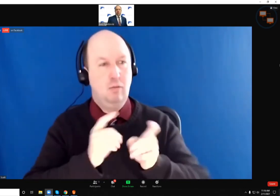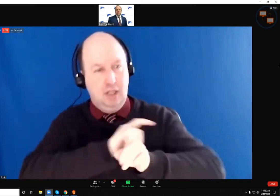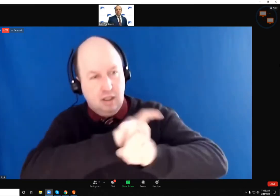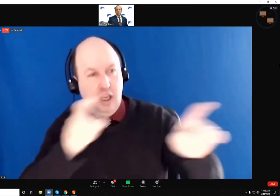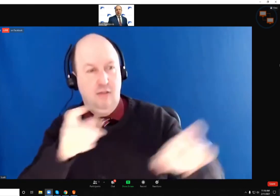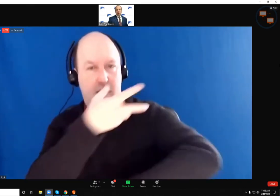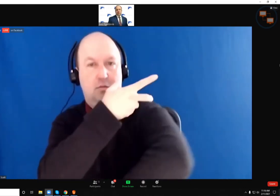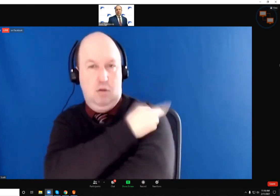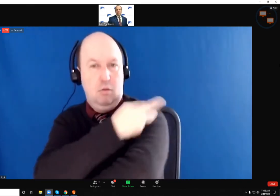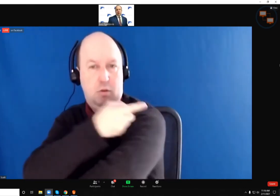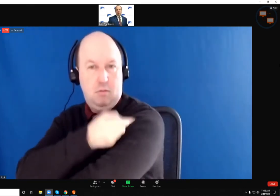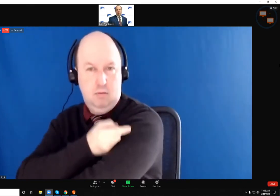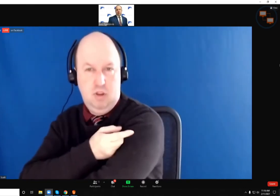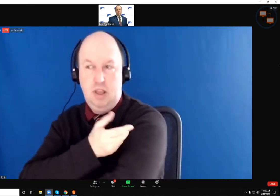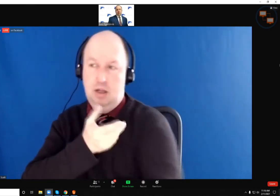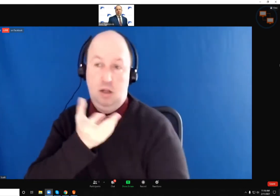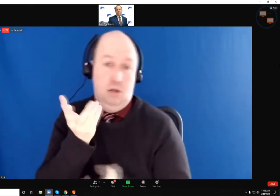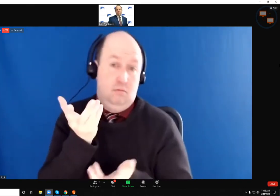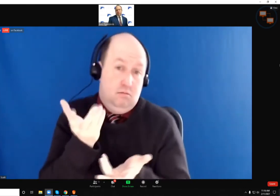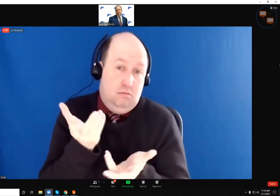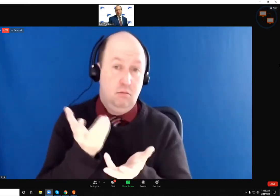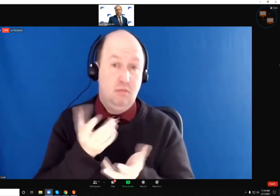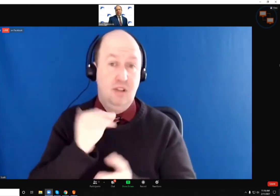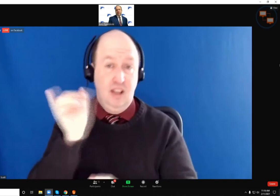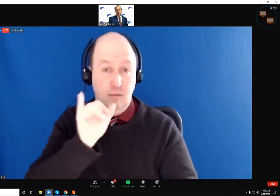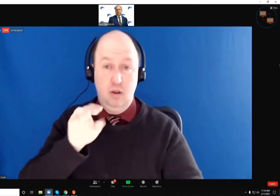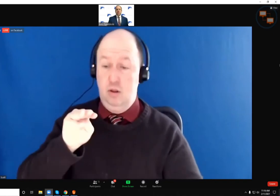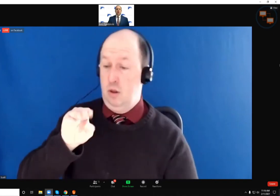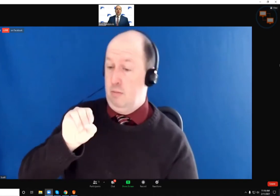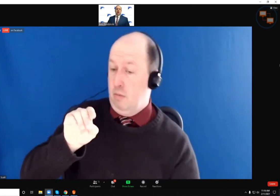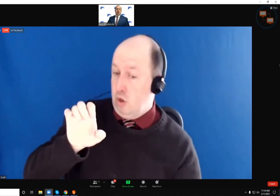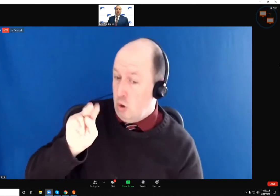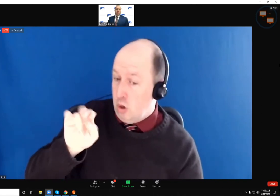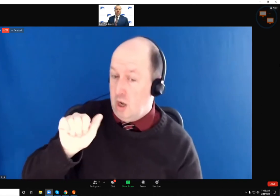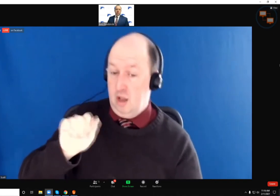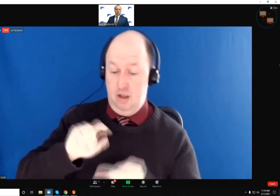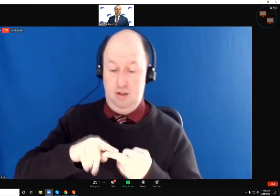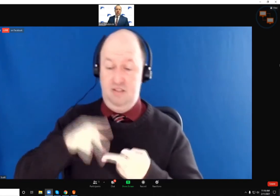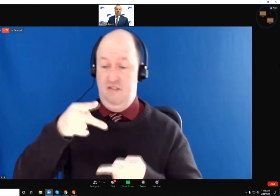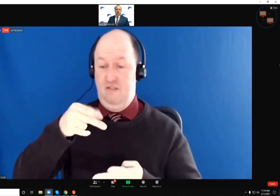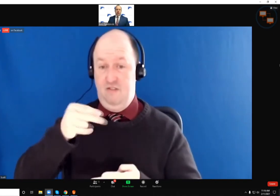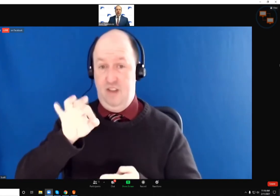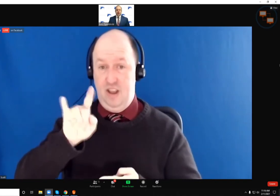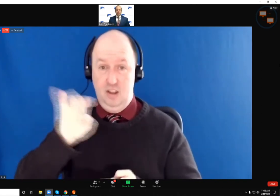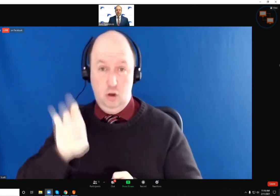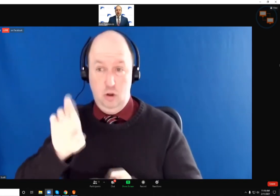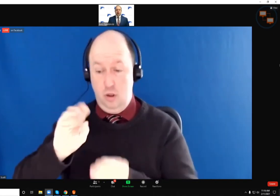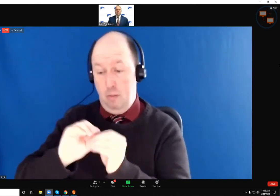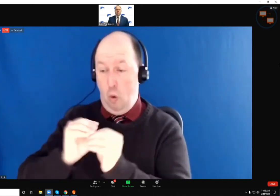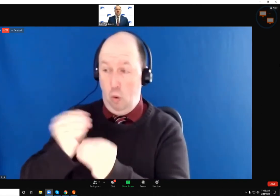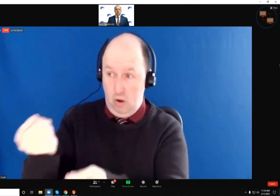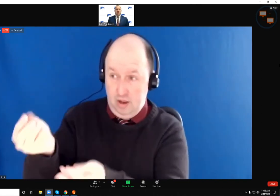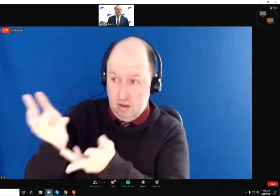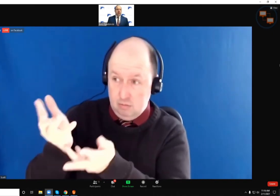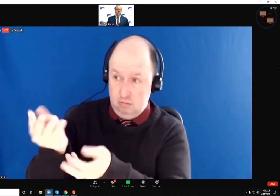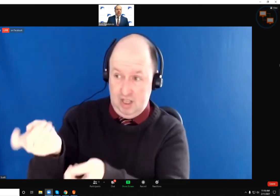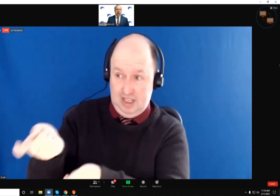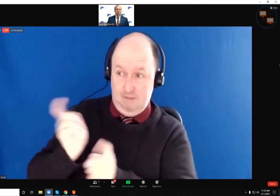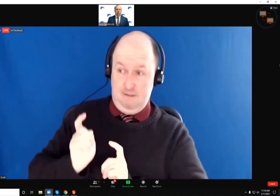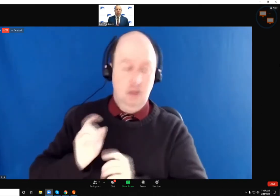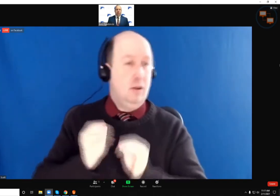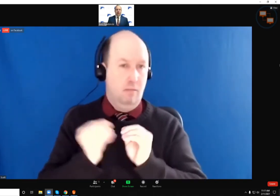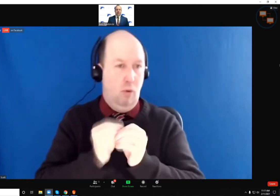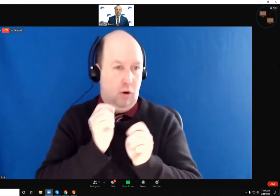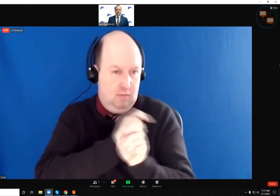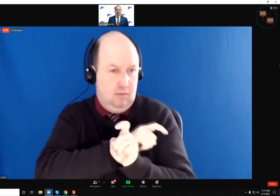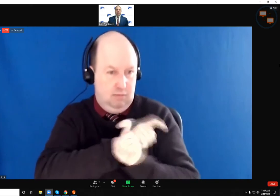The more doses that are released by, for the Moderna and Pfizer, the more doses we can get in, into arms. So it all depends on